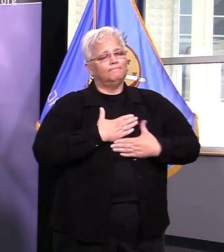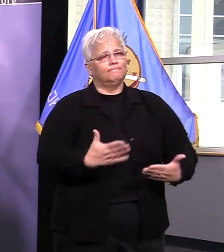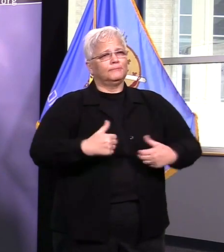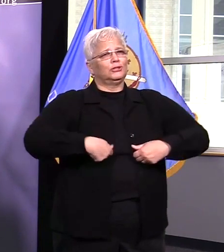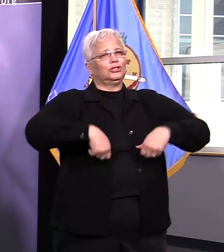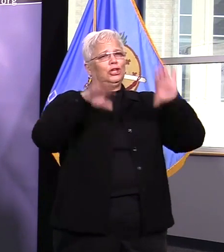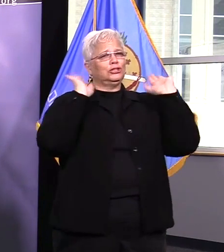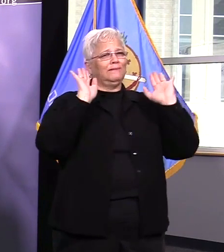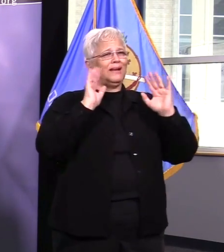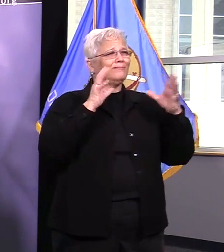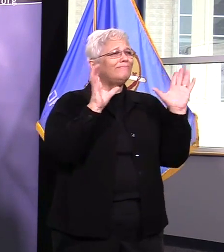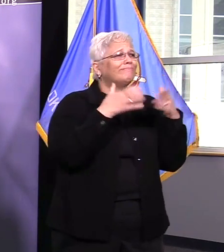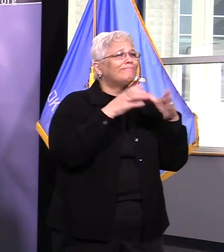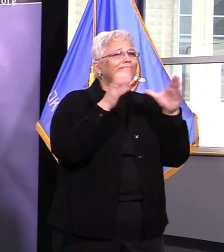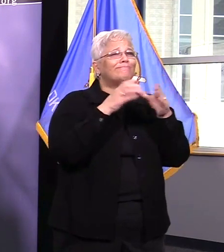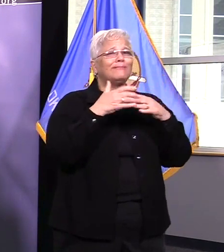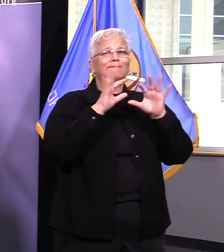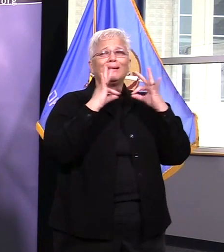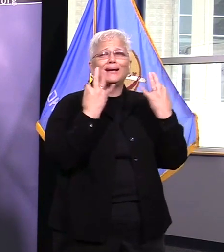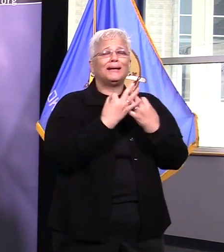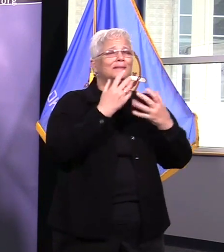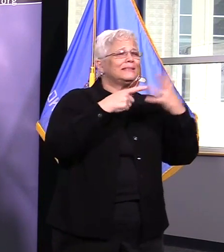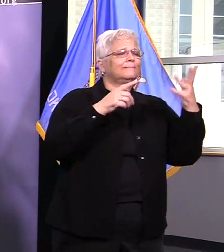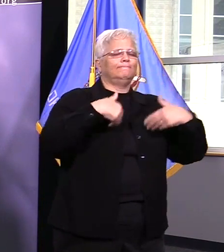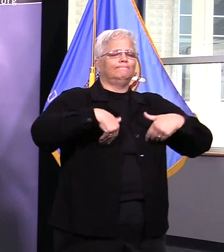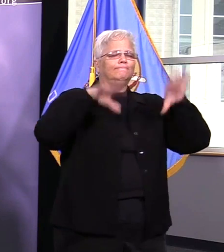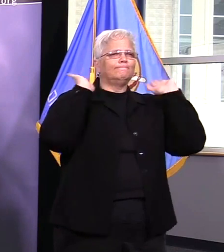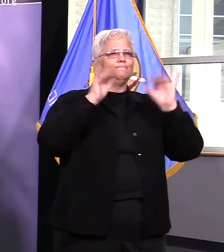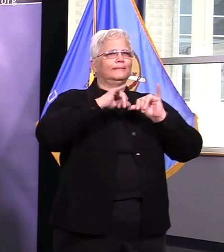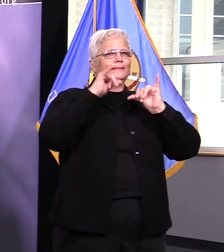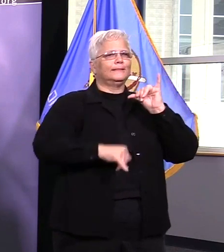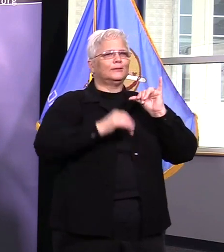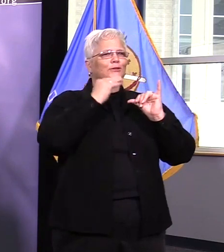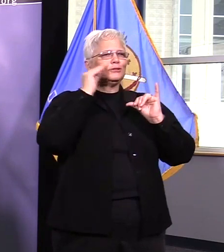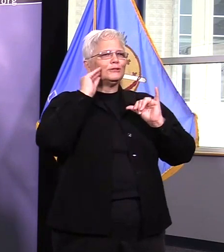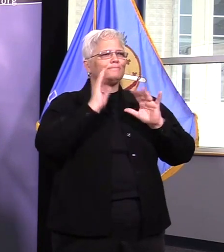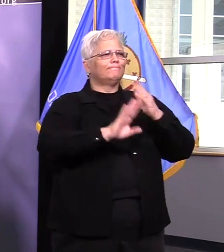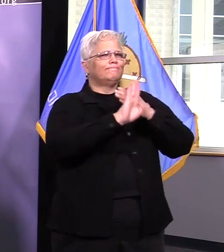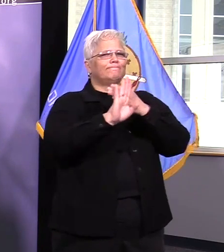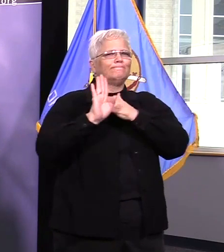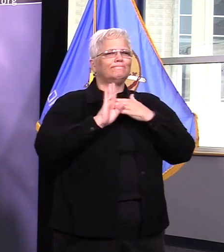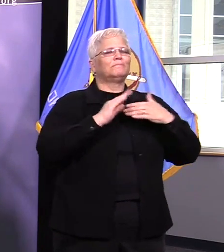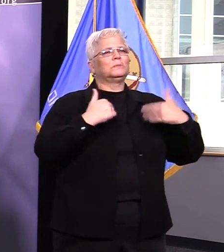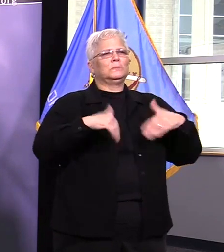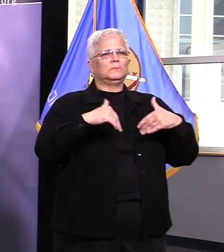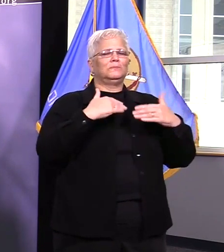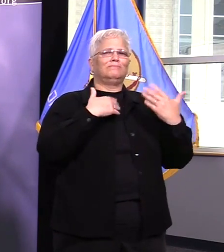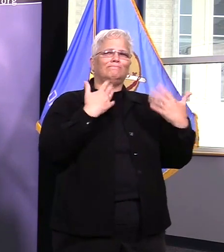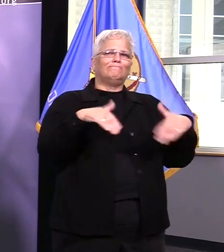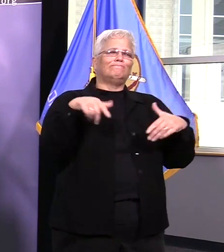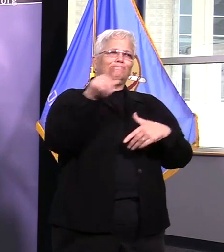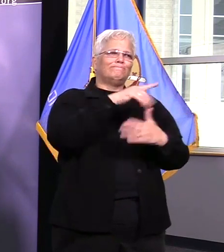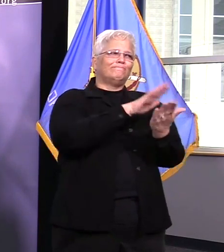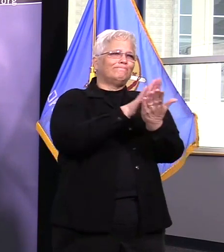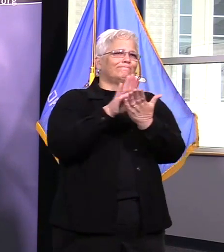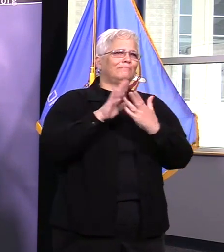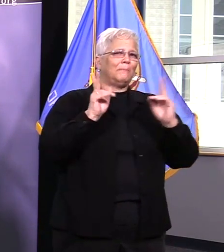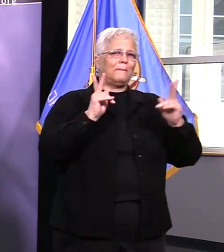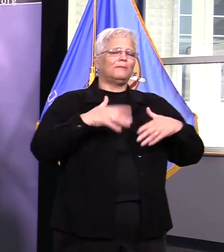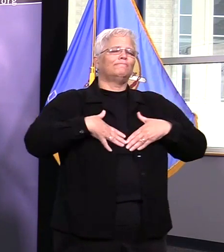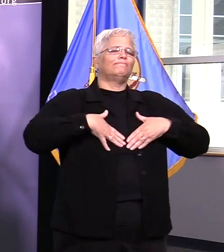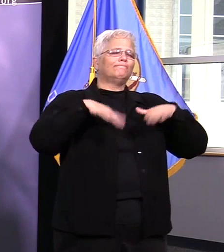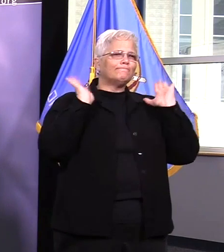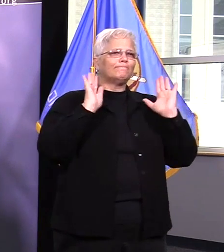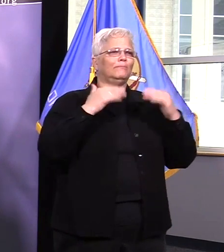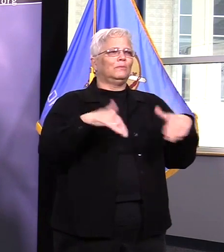the answer is probably that you shouldn't be doing it there's it's really pretty simple as far as the things that people should be